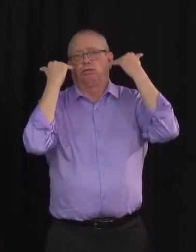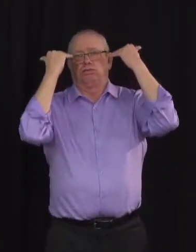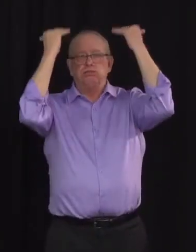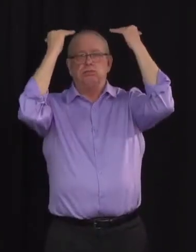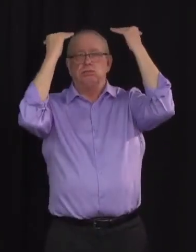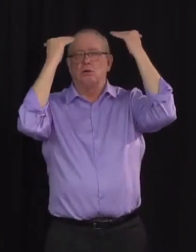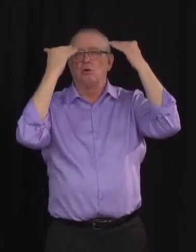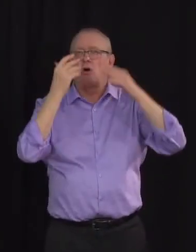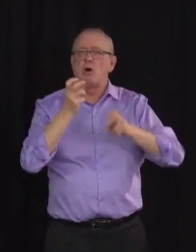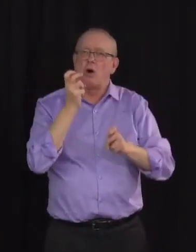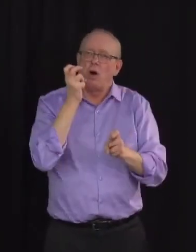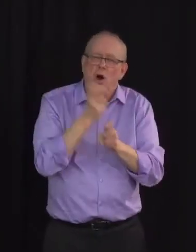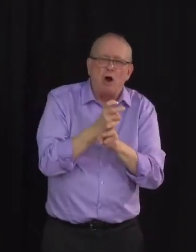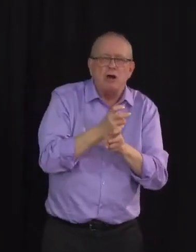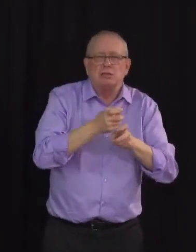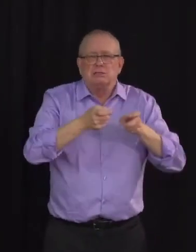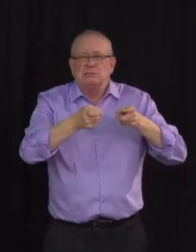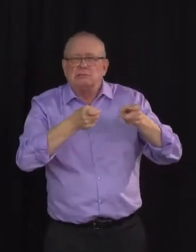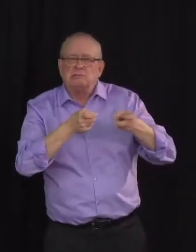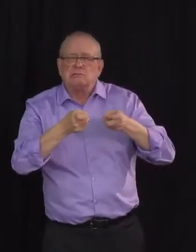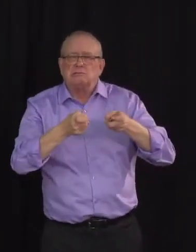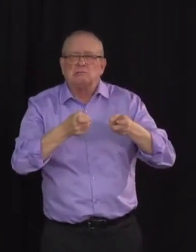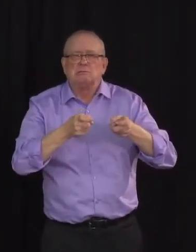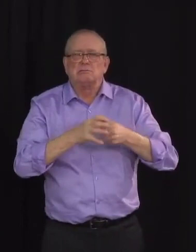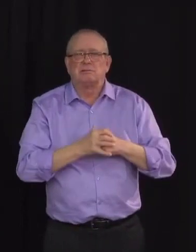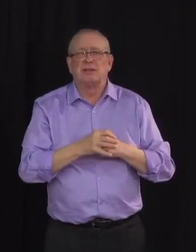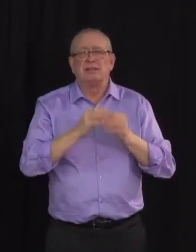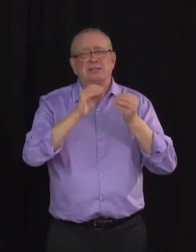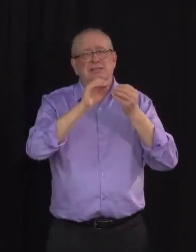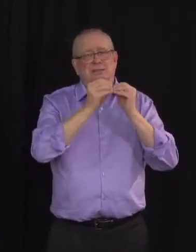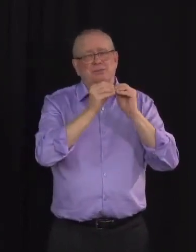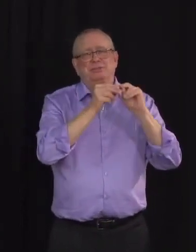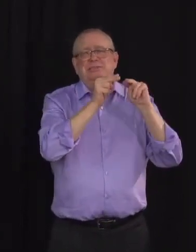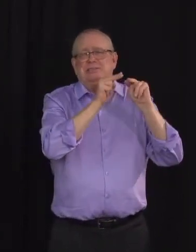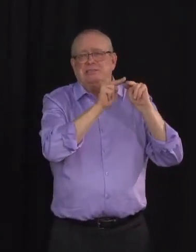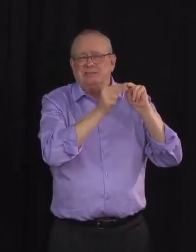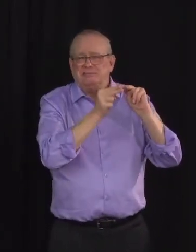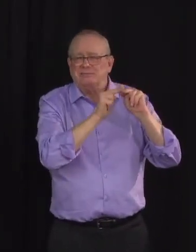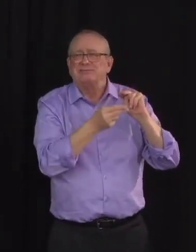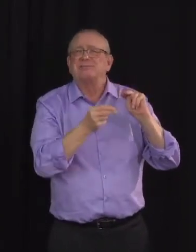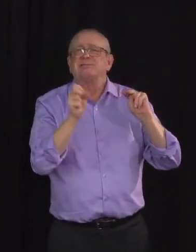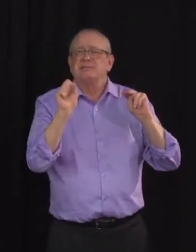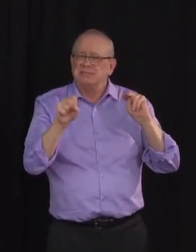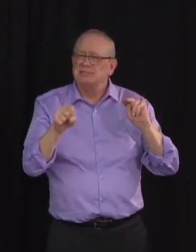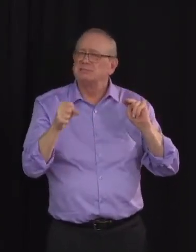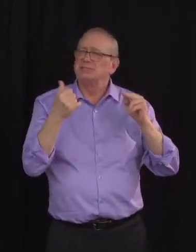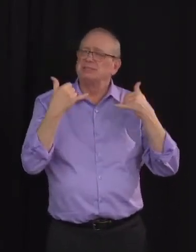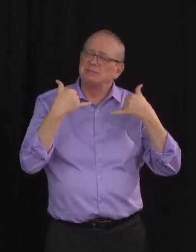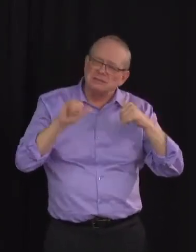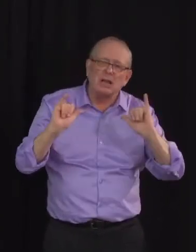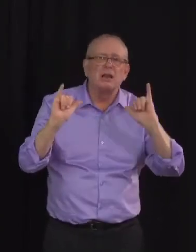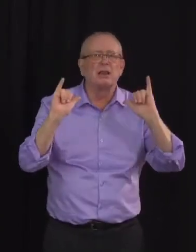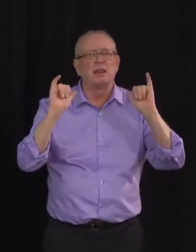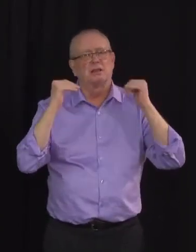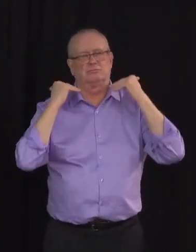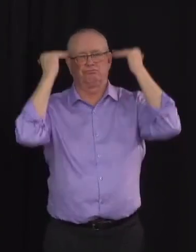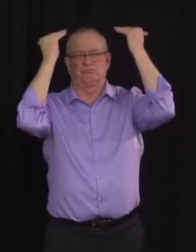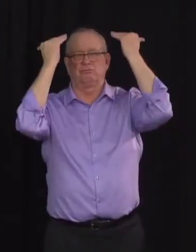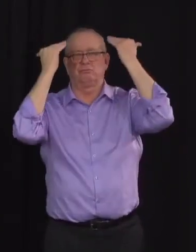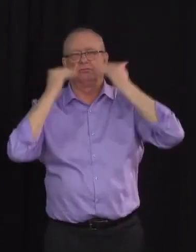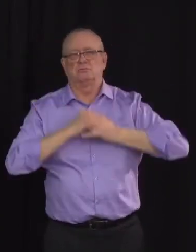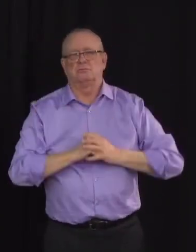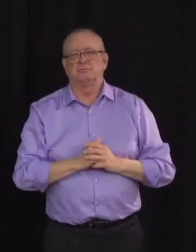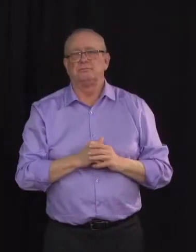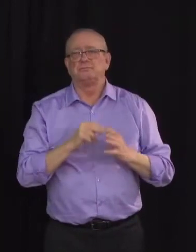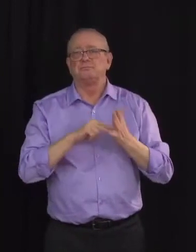are declining the health system is still feeling this strain today which impacts anyone who needs care regardless of whether